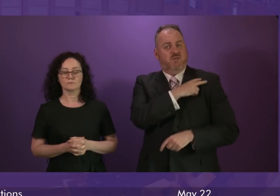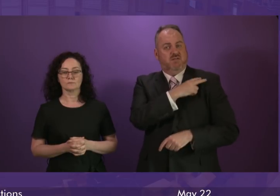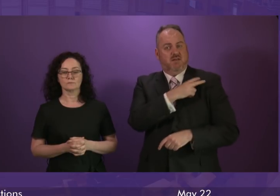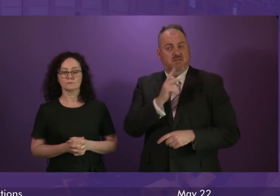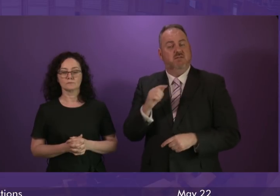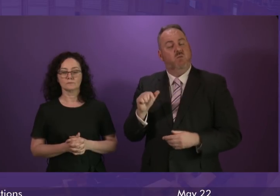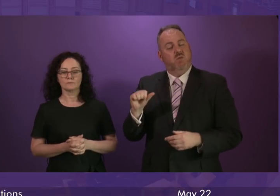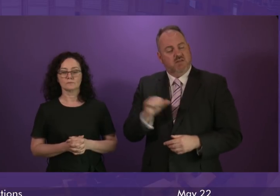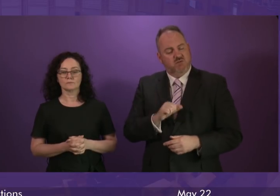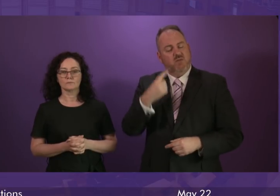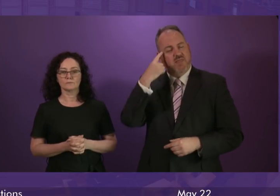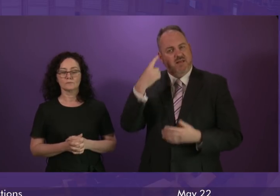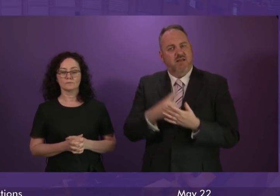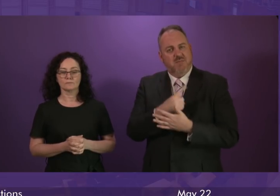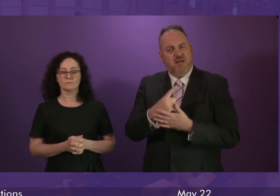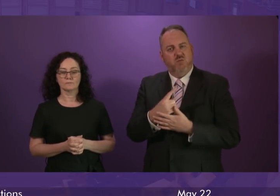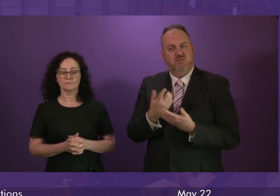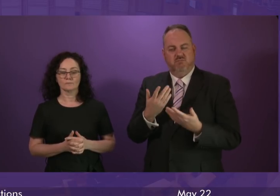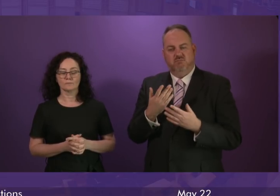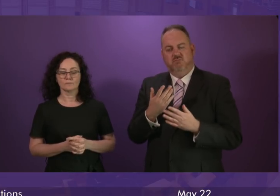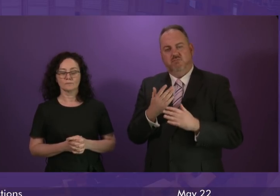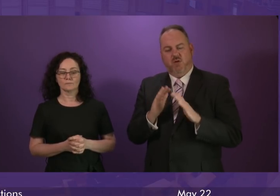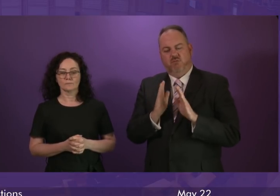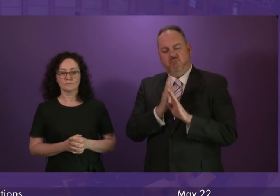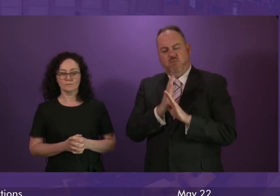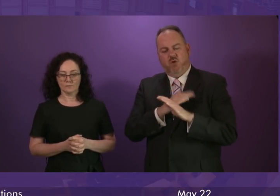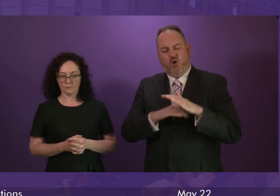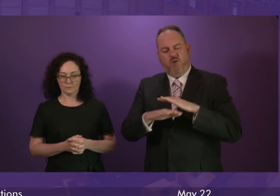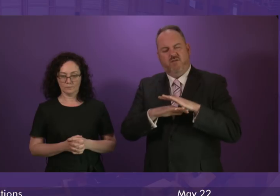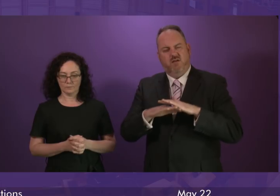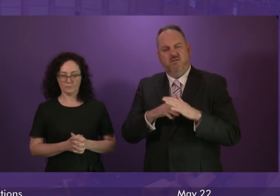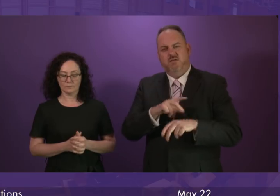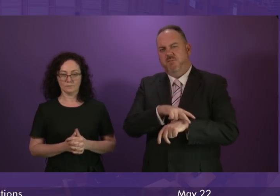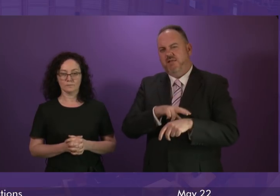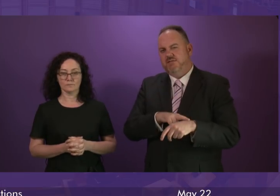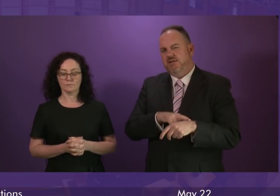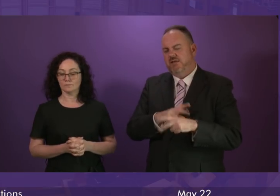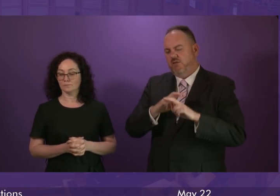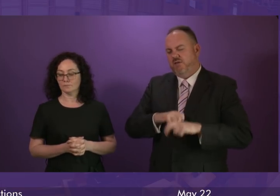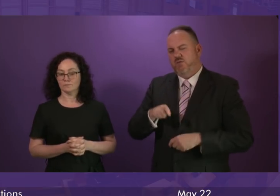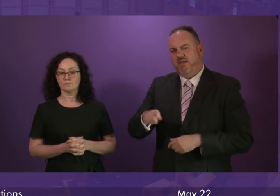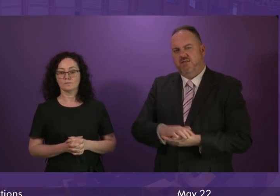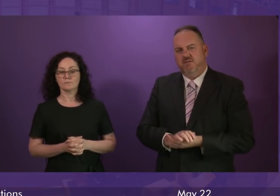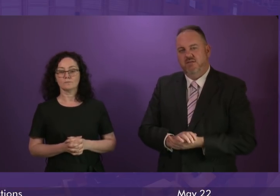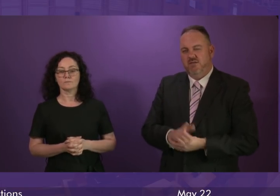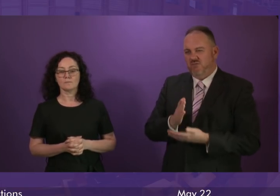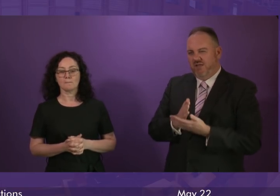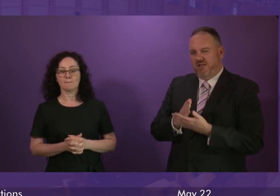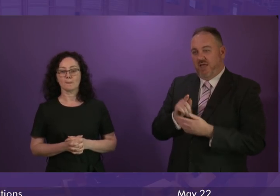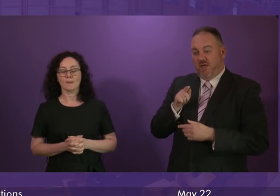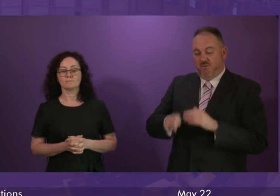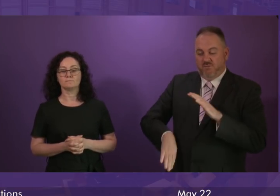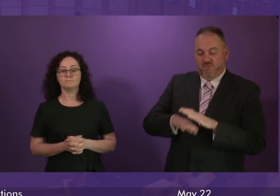the vital area of covert policing. Does the First Minister agree with me, therefore, that a Pitchford-type inquiry